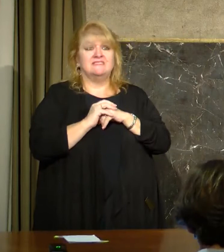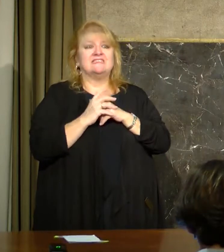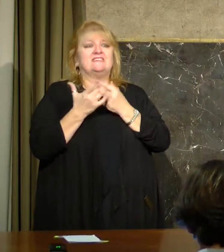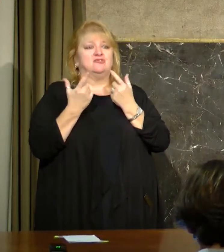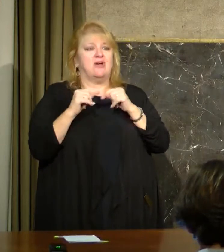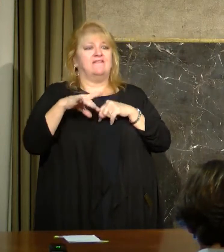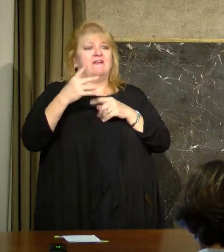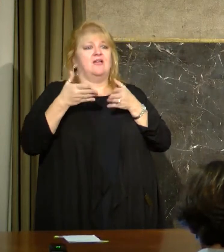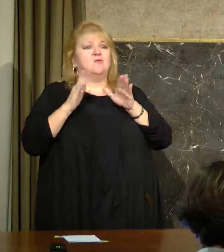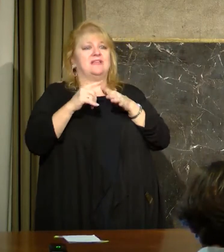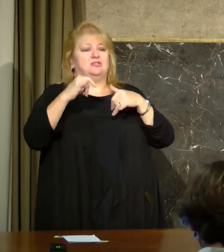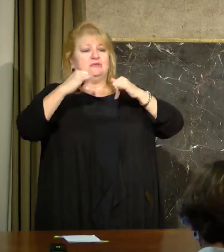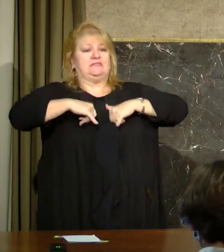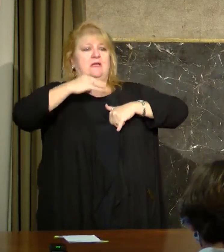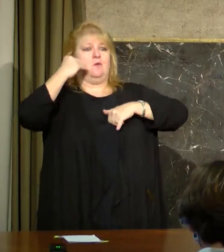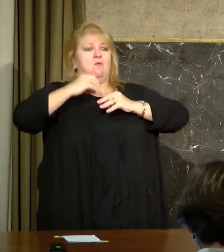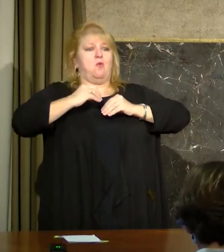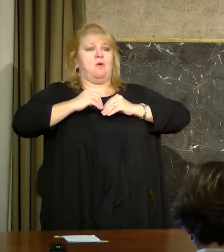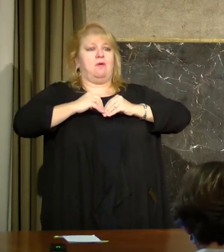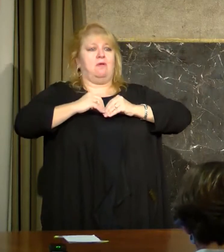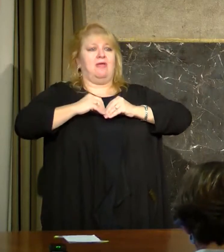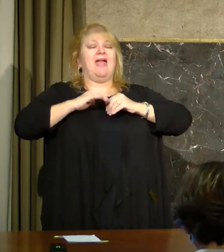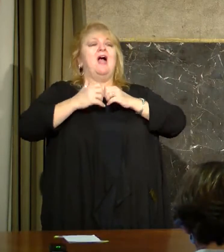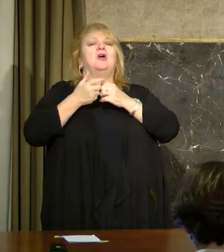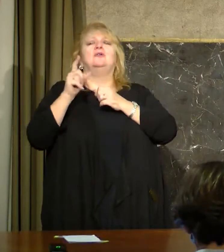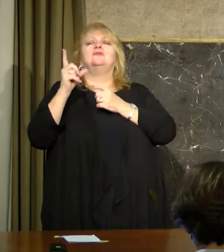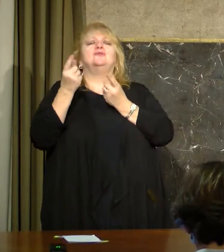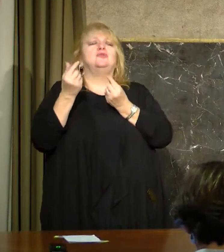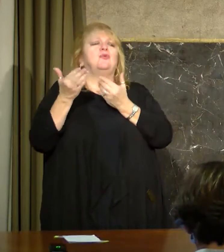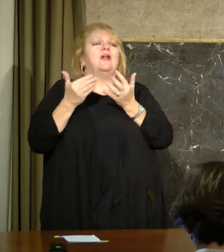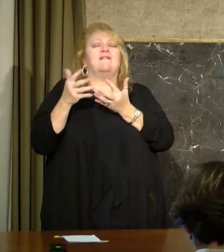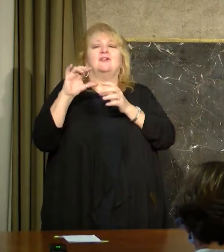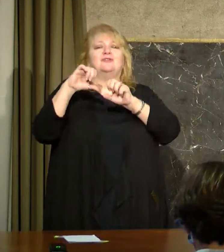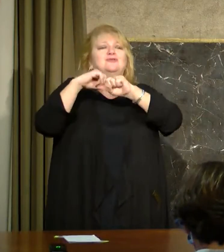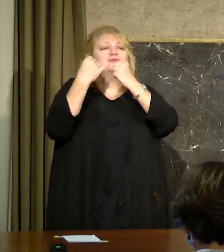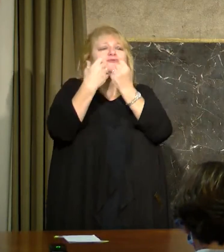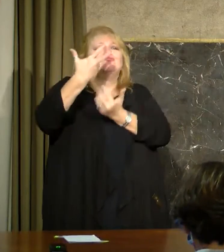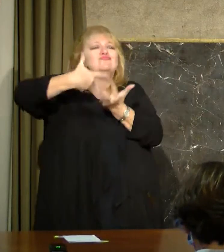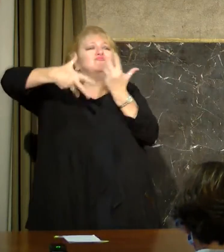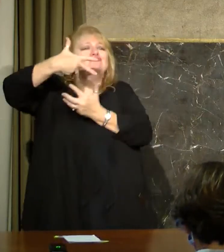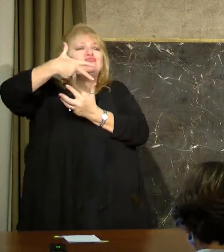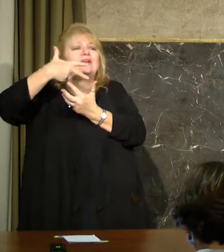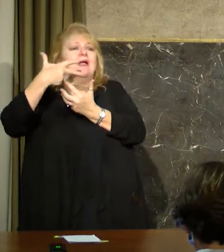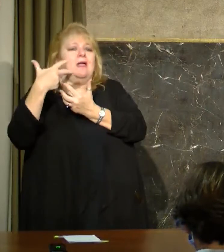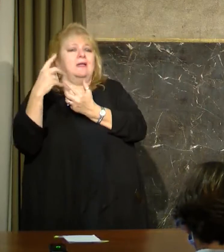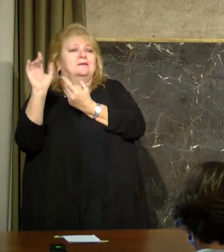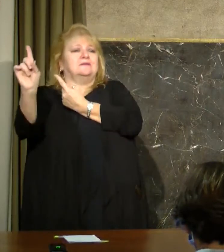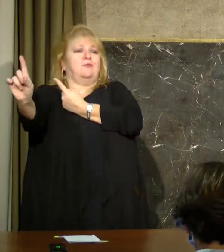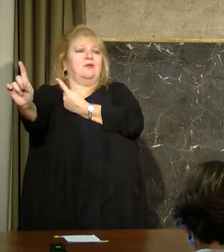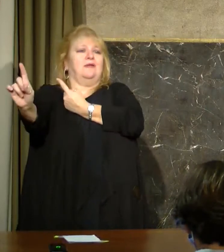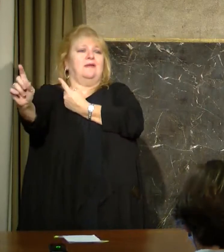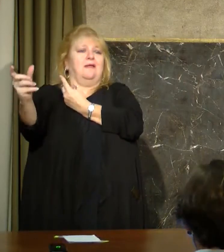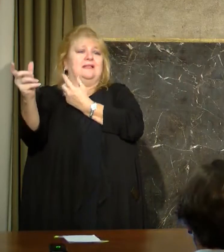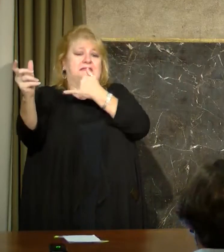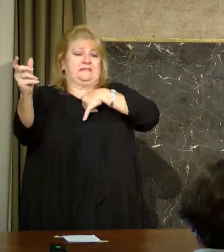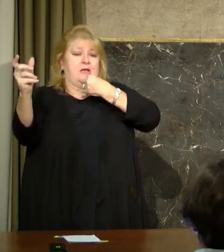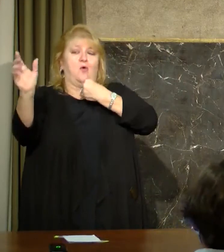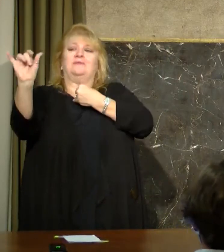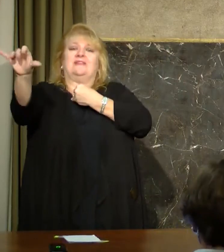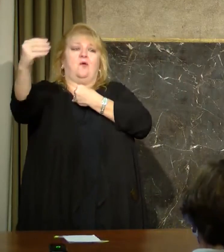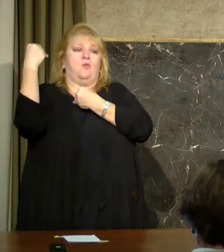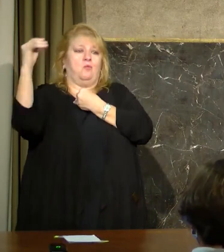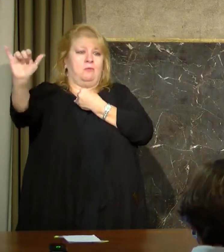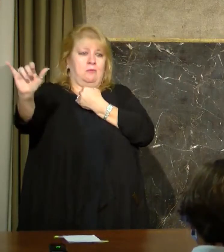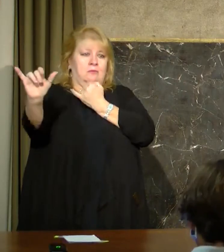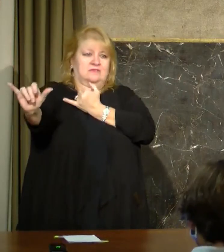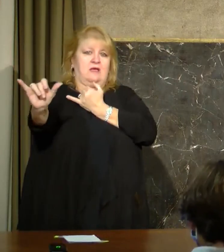your activities virtually, both socially and professionally. That's what we need right now, and I can't stress